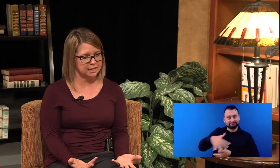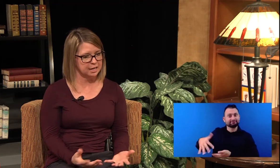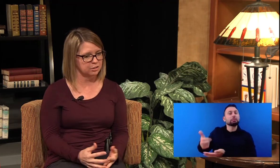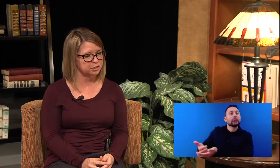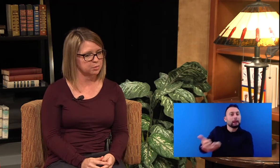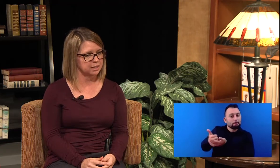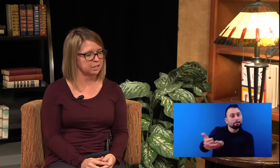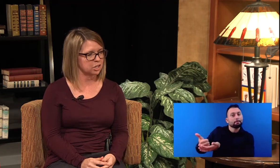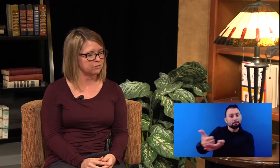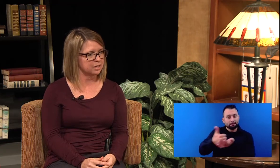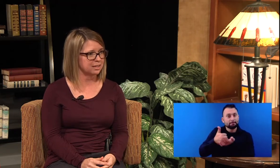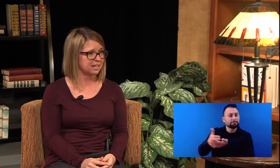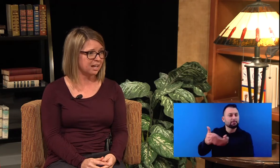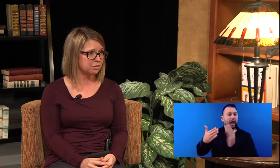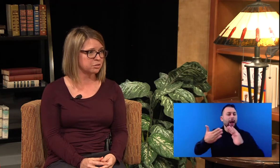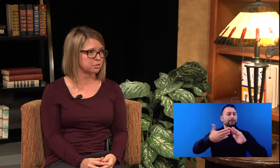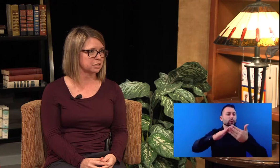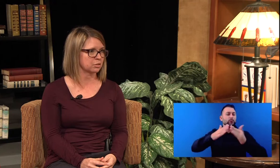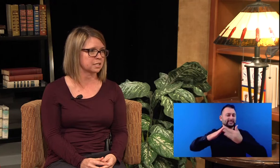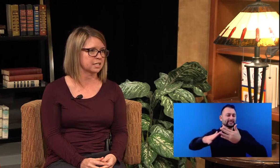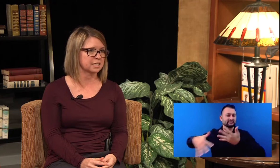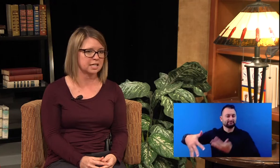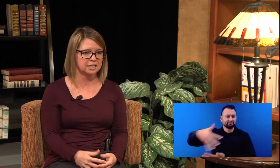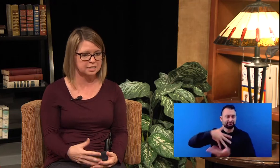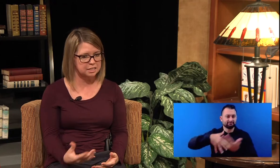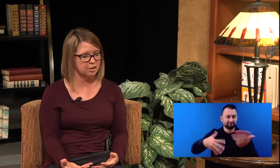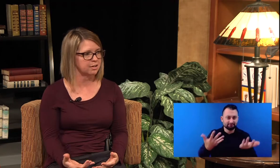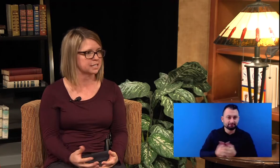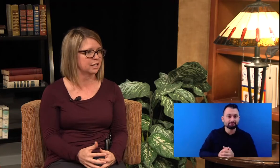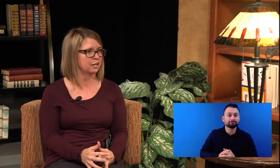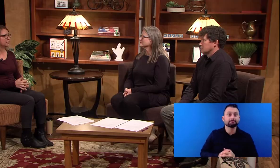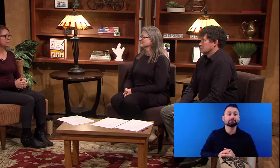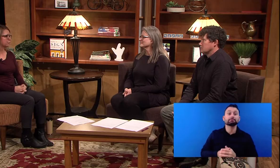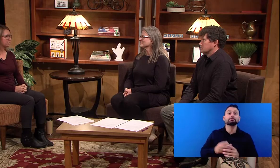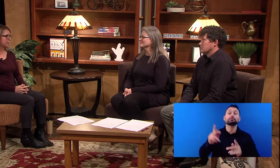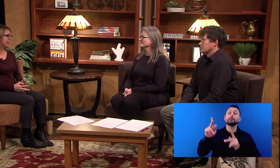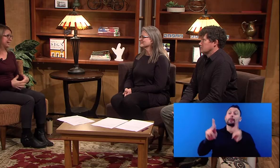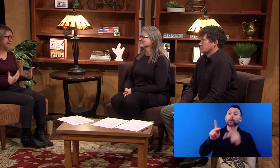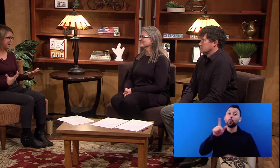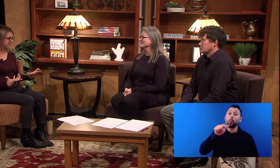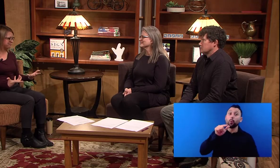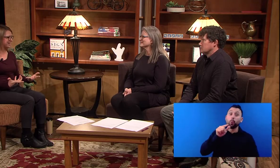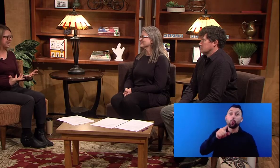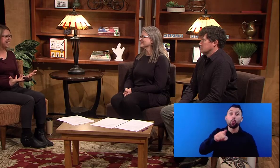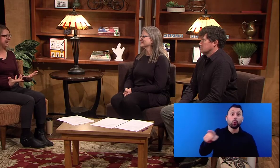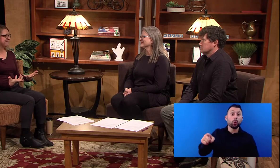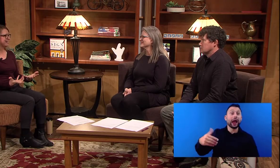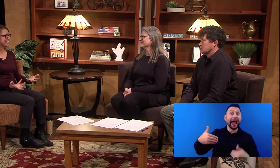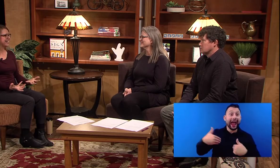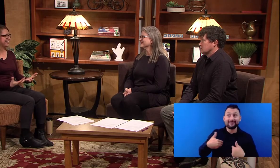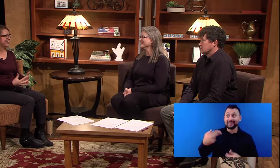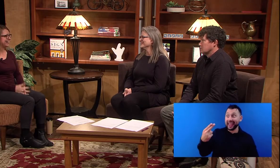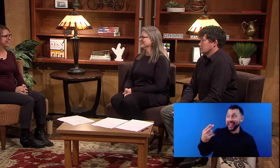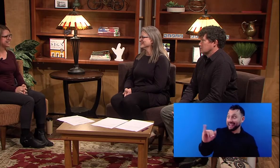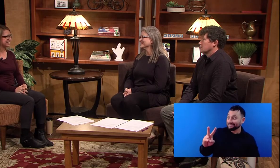diagnosed with HIV, that they have those resources and it doesn't cost that any, any, um, any money at all. So.